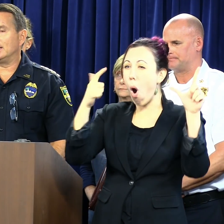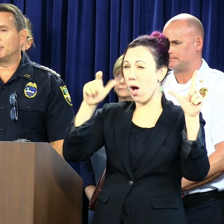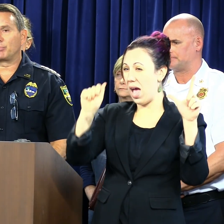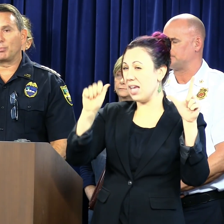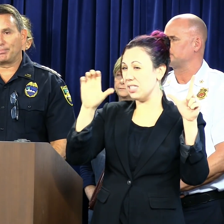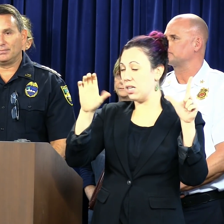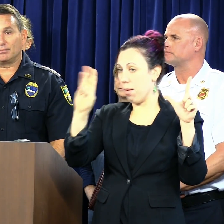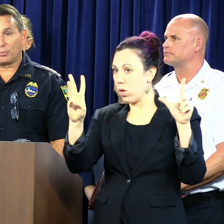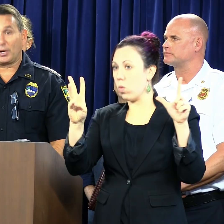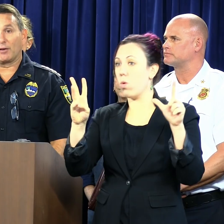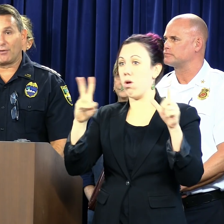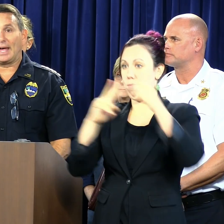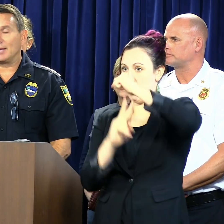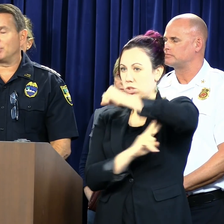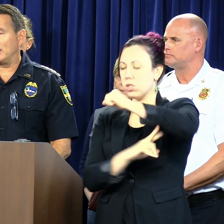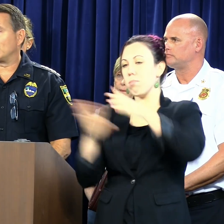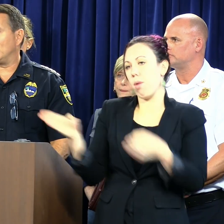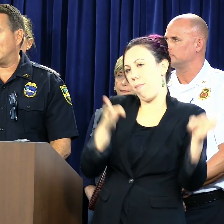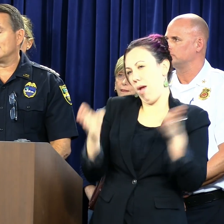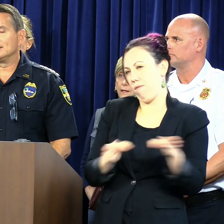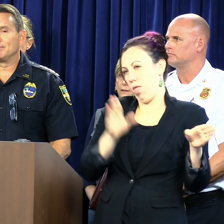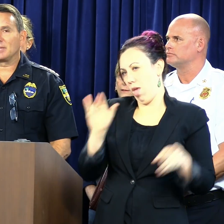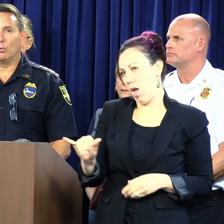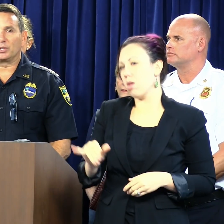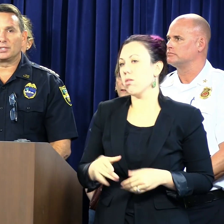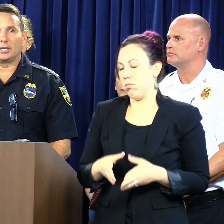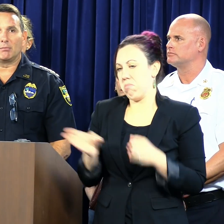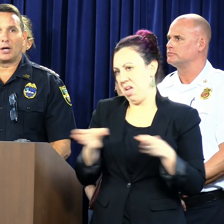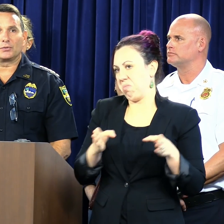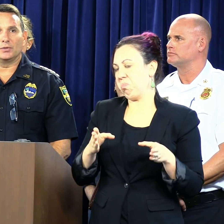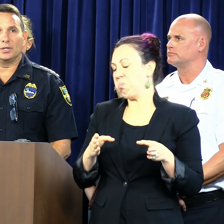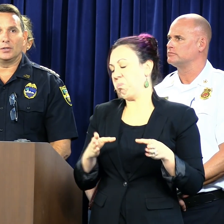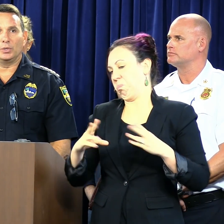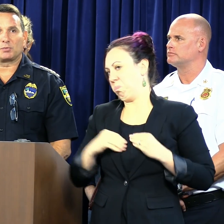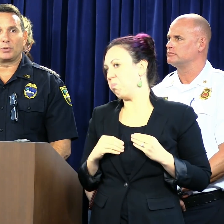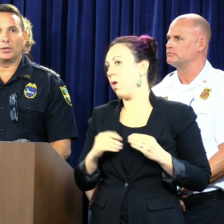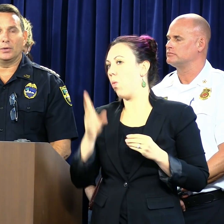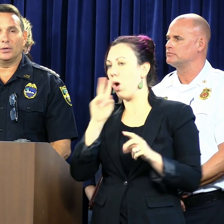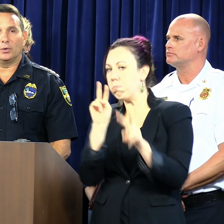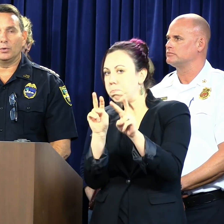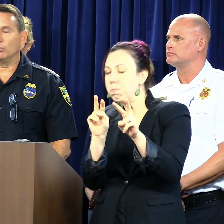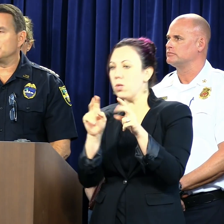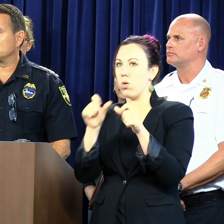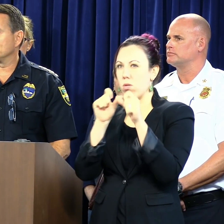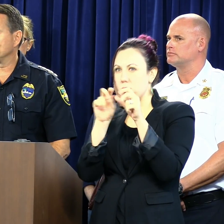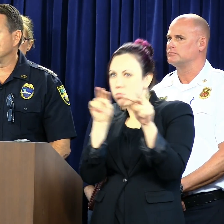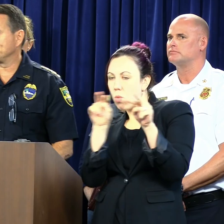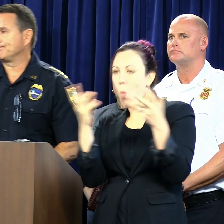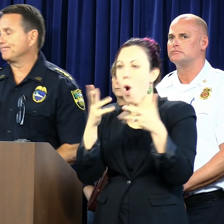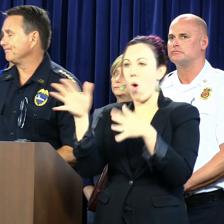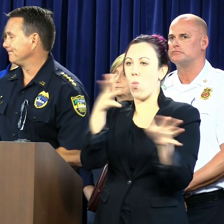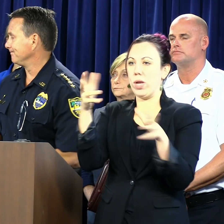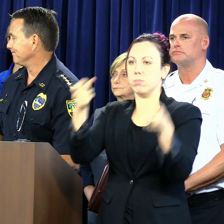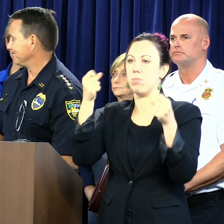again, prepare for that, plan for that, and we'll continue to monitor the wind spree on the bridges.